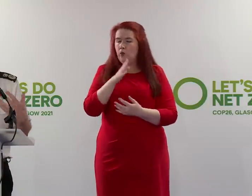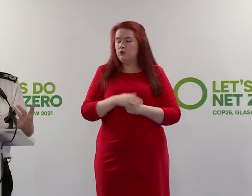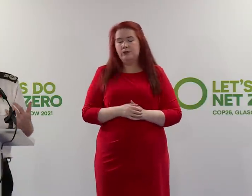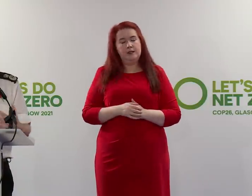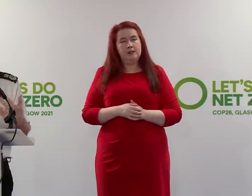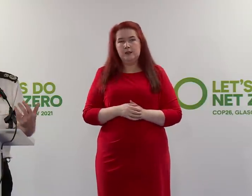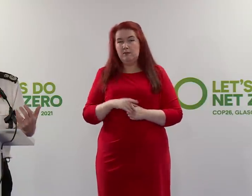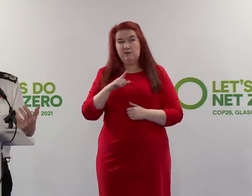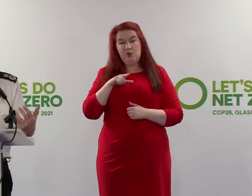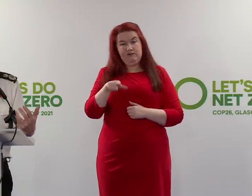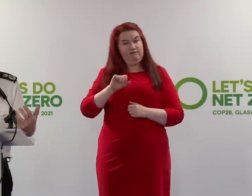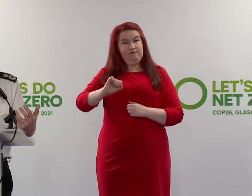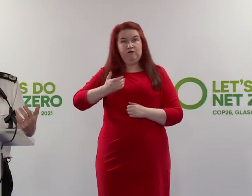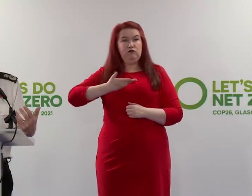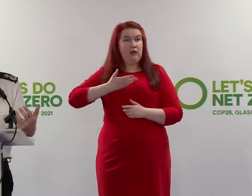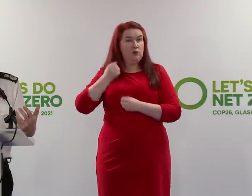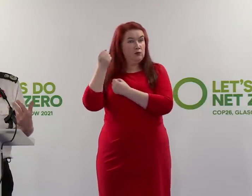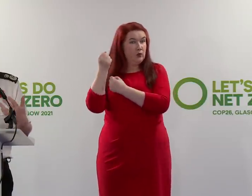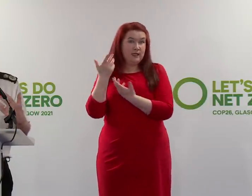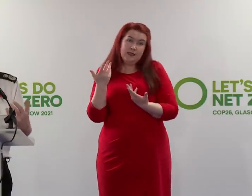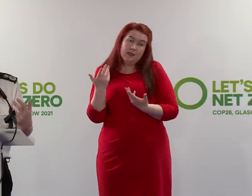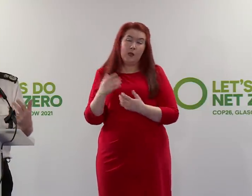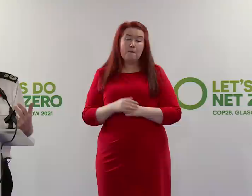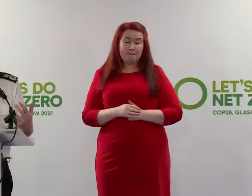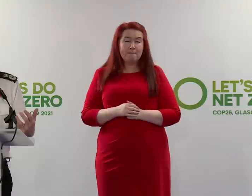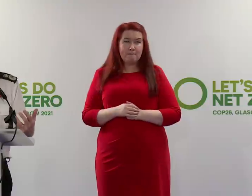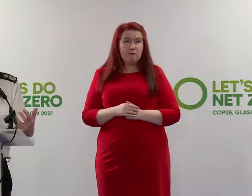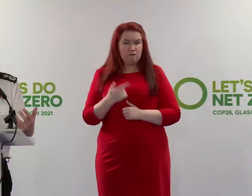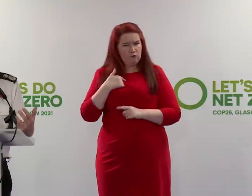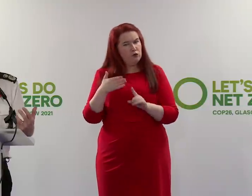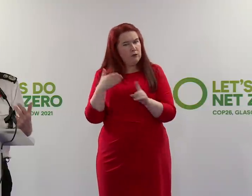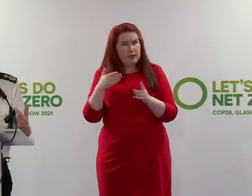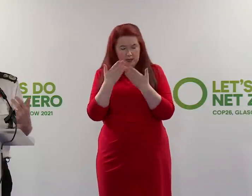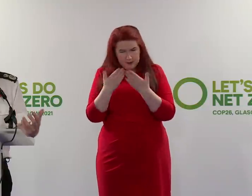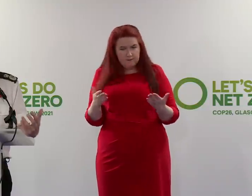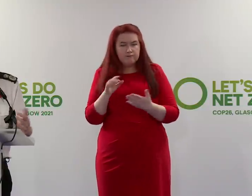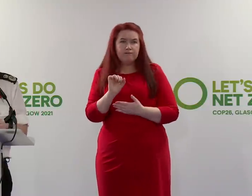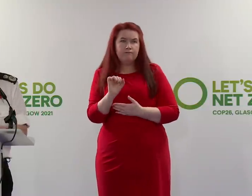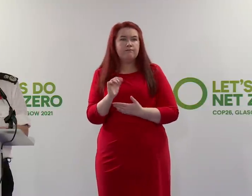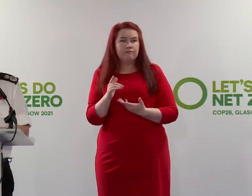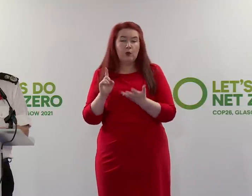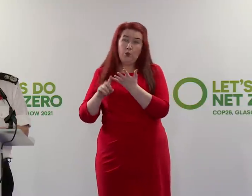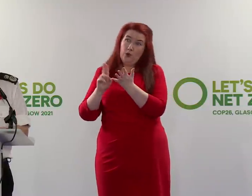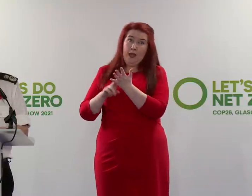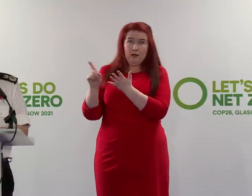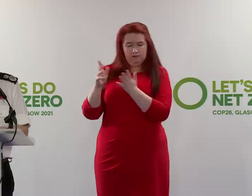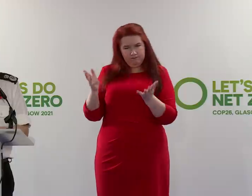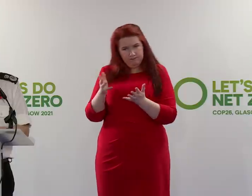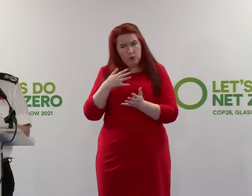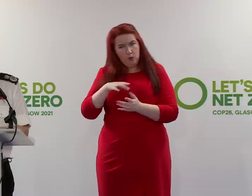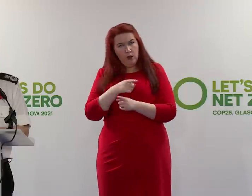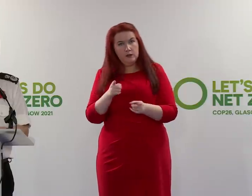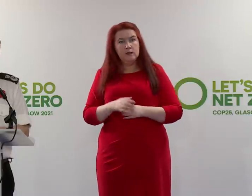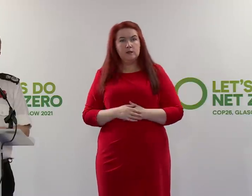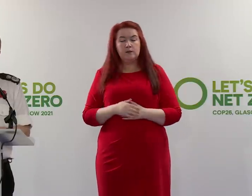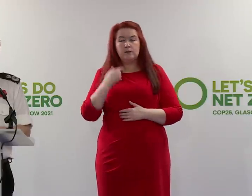that actually is part of the right to protest that we actually recognise and we know that the United Nations are seeking to encourage.